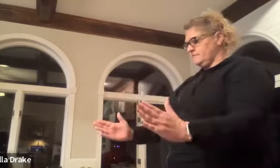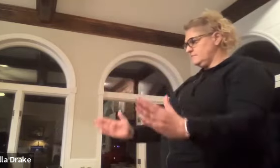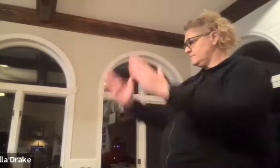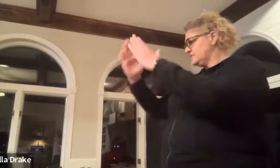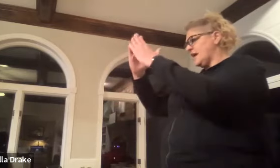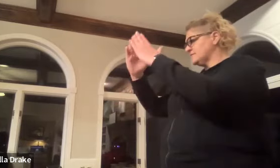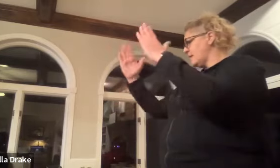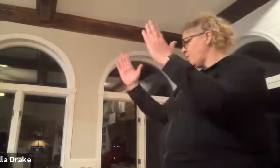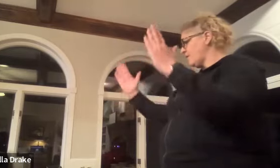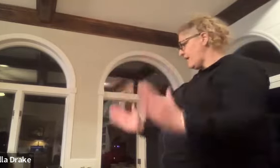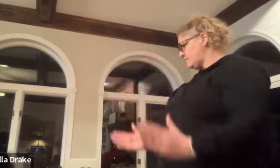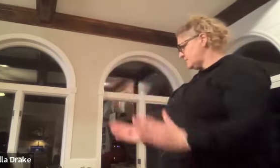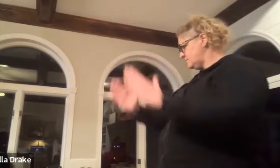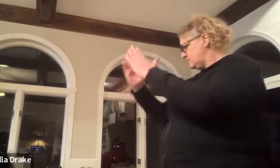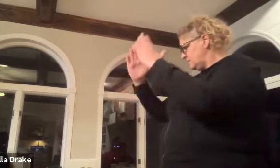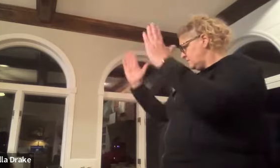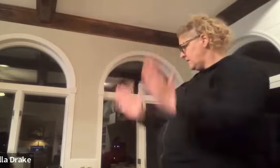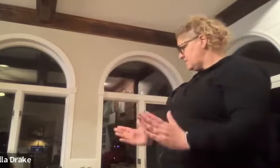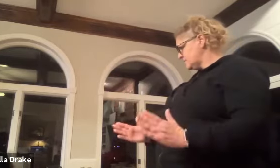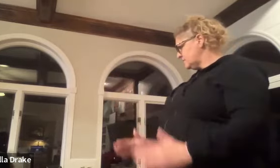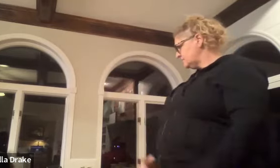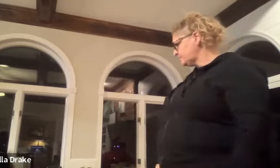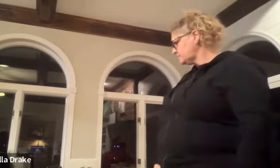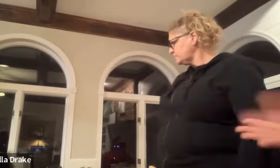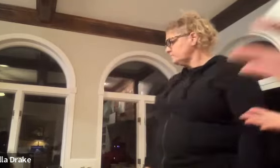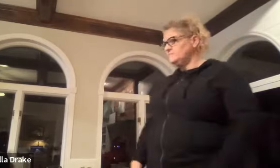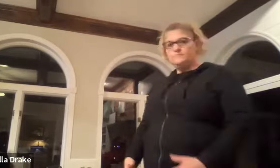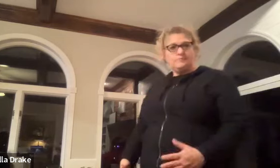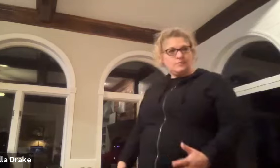just the outside part of the house tomorrow you want to